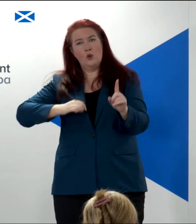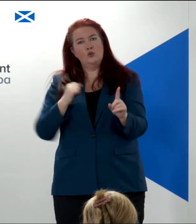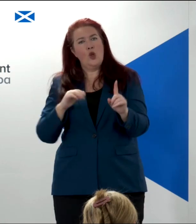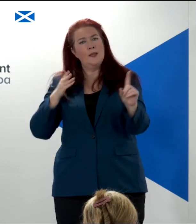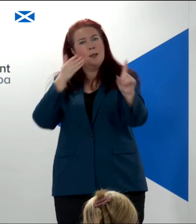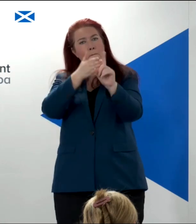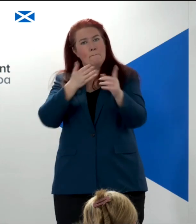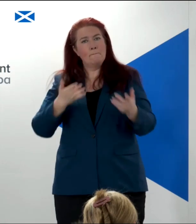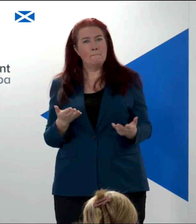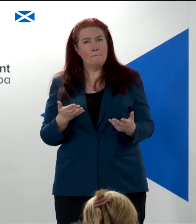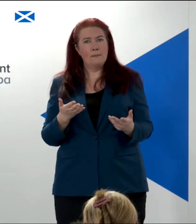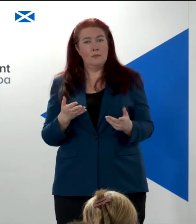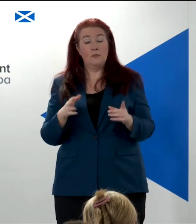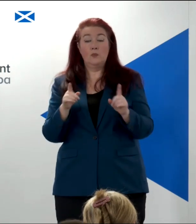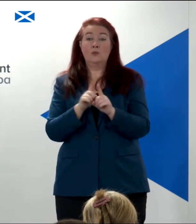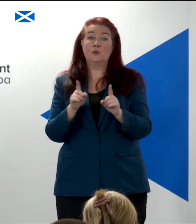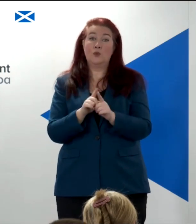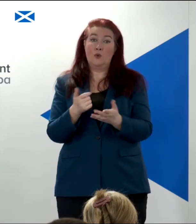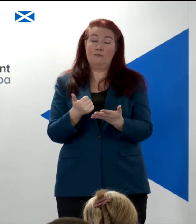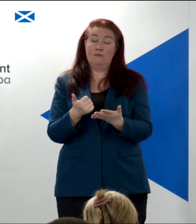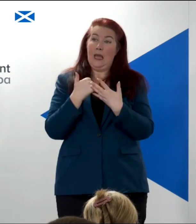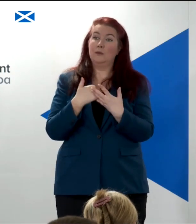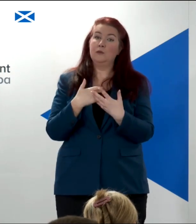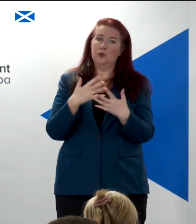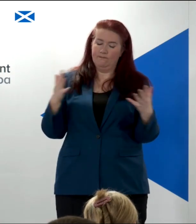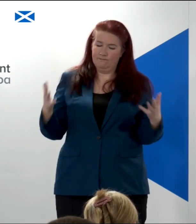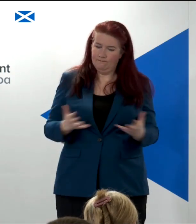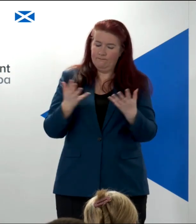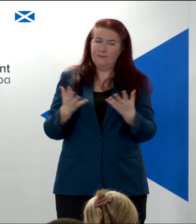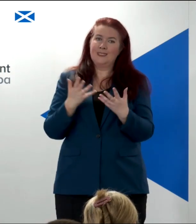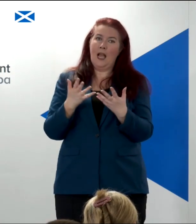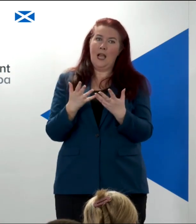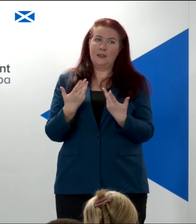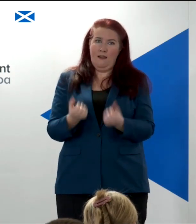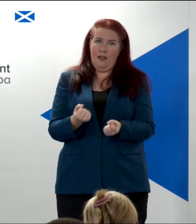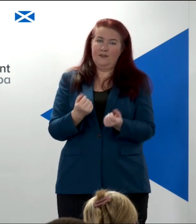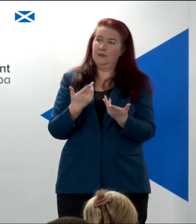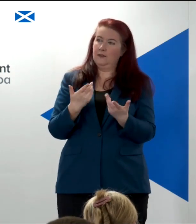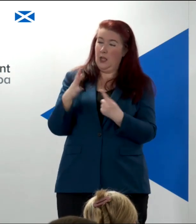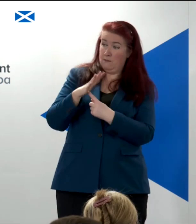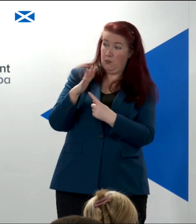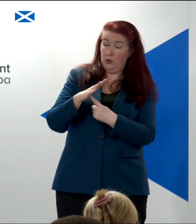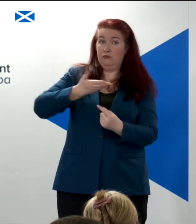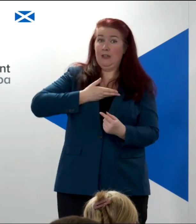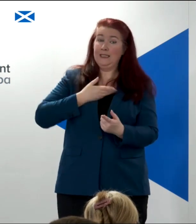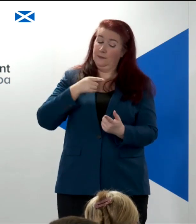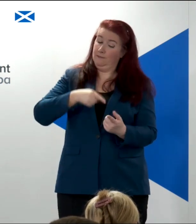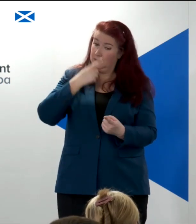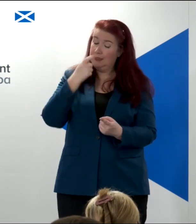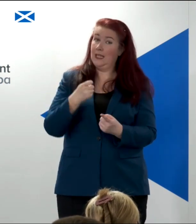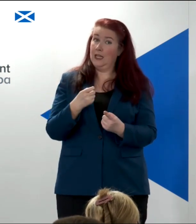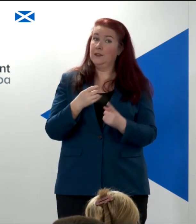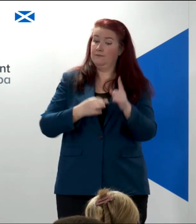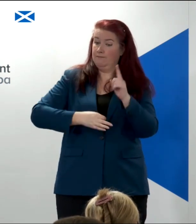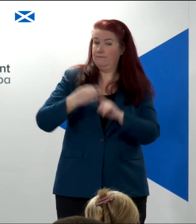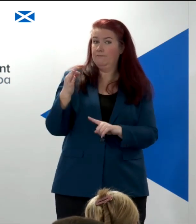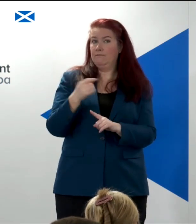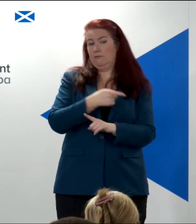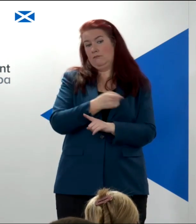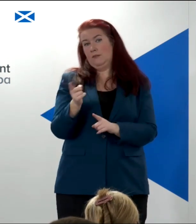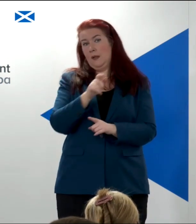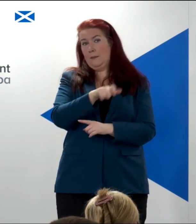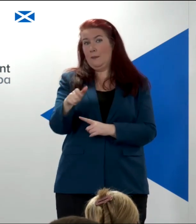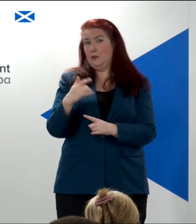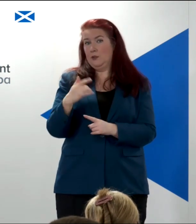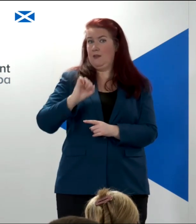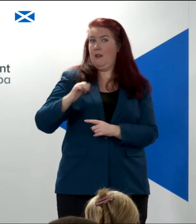And by helping to enhance and protect important rights, it will make a genuine and significant difference to people's lives.